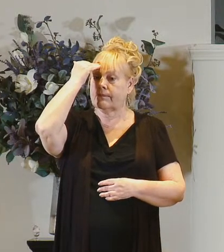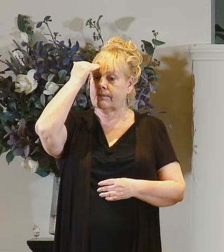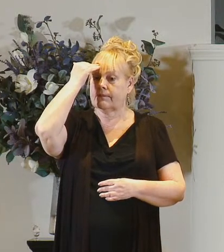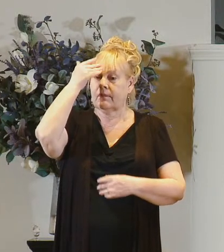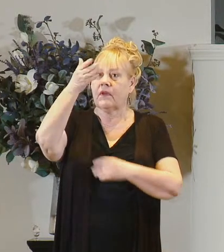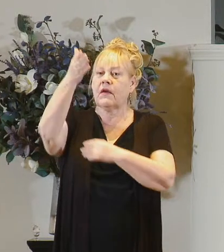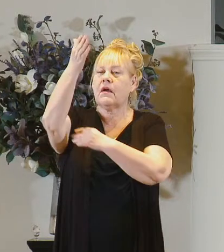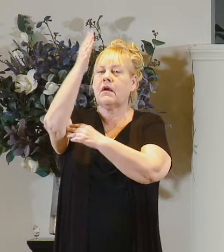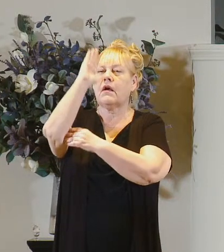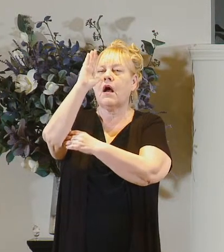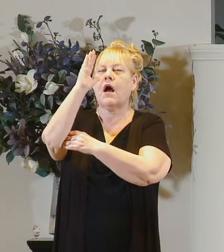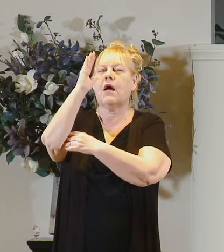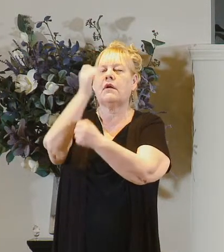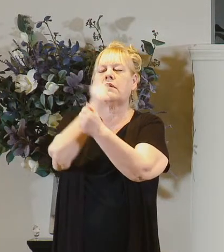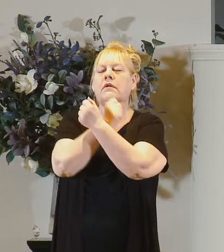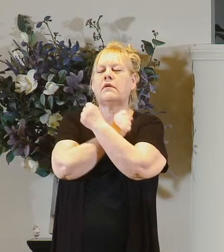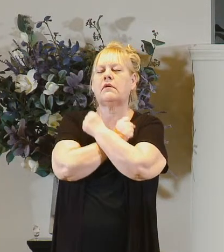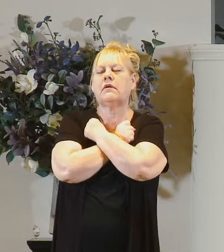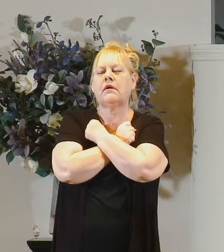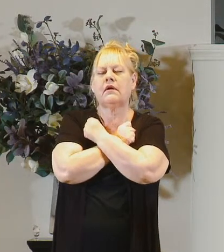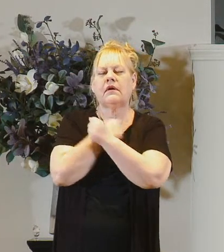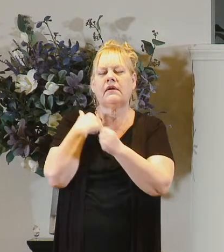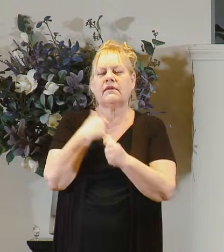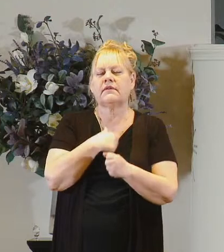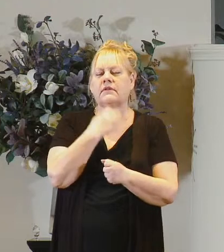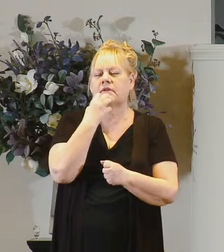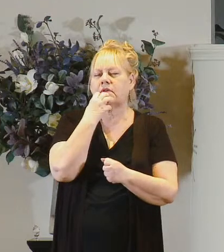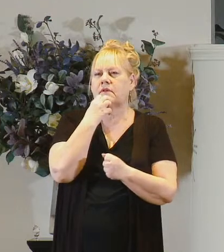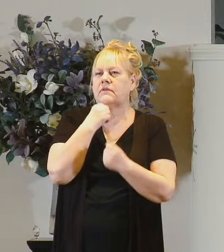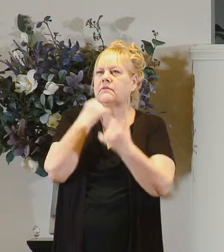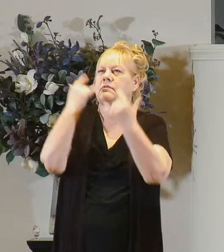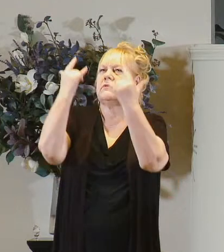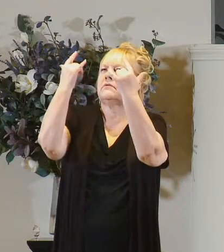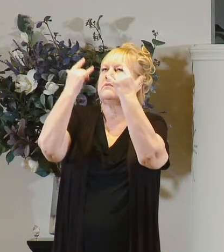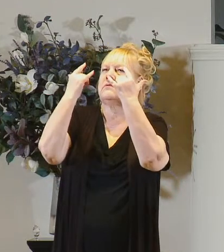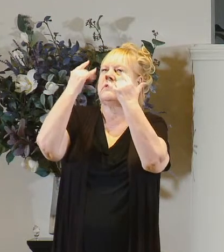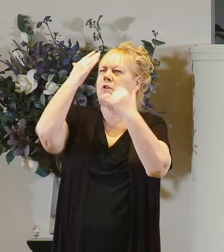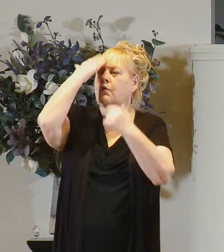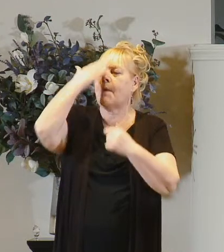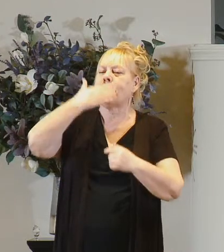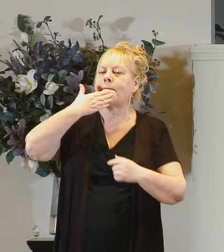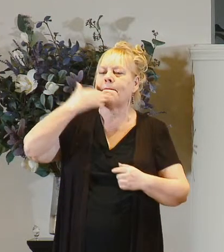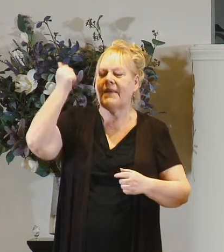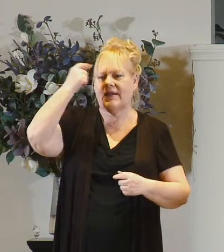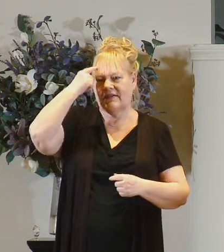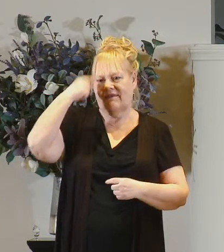god loves us and he knows what's best for us